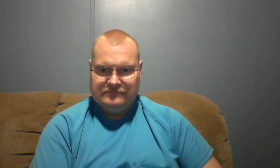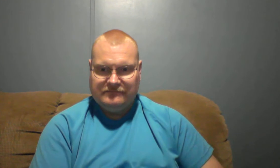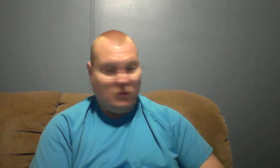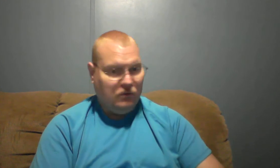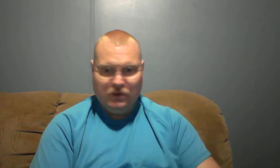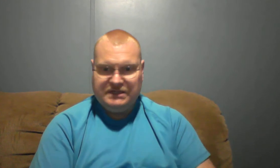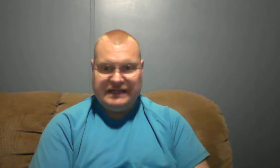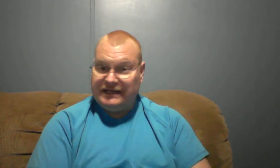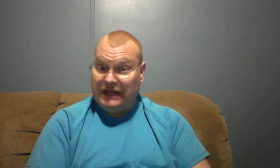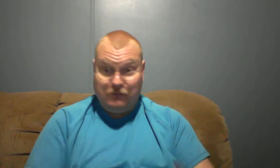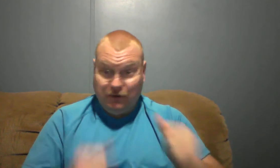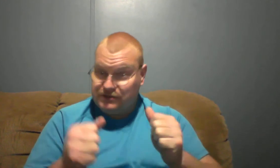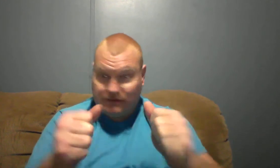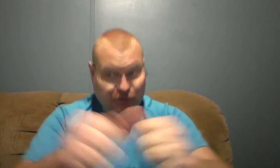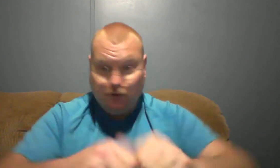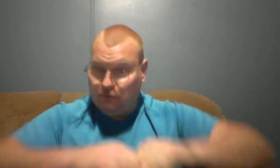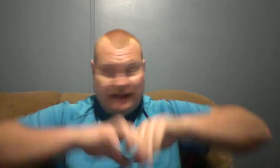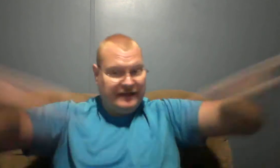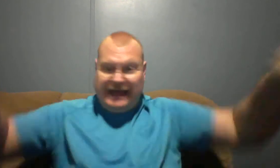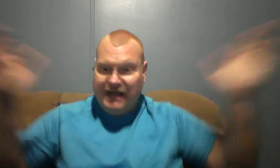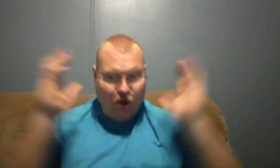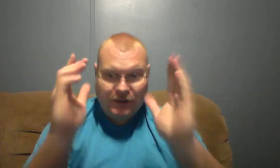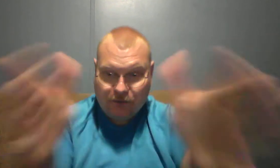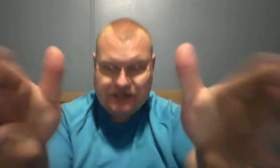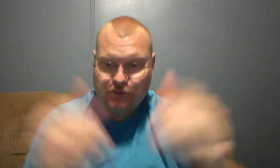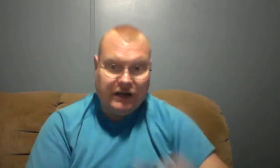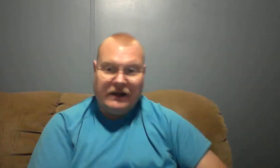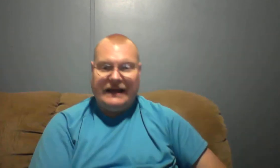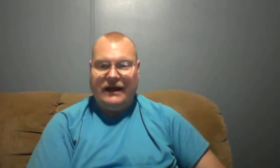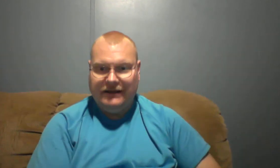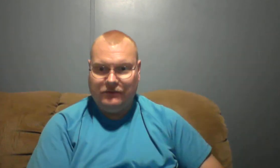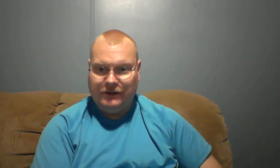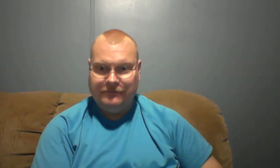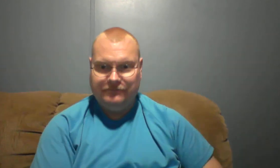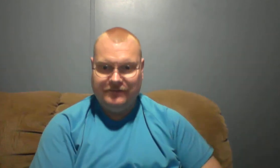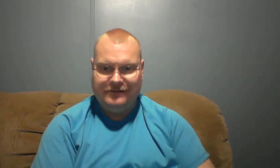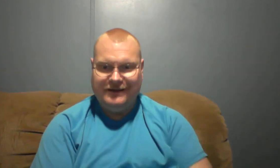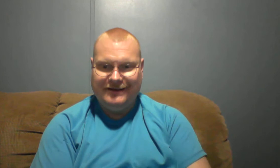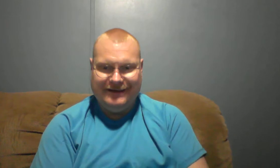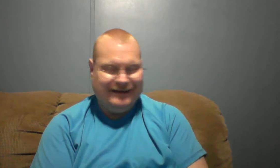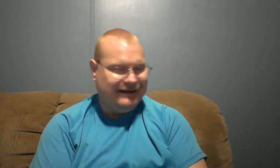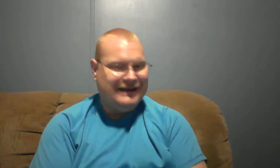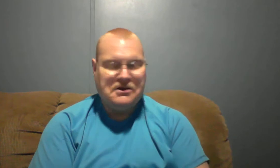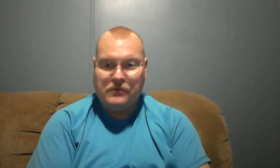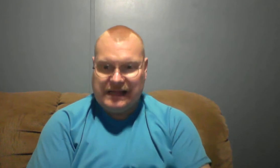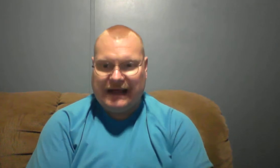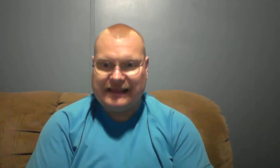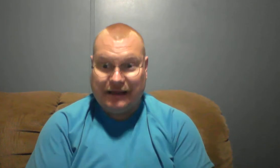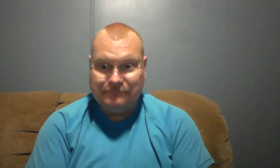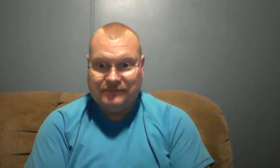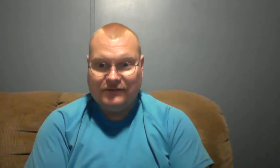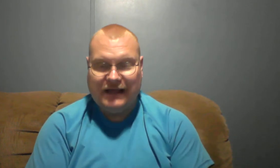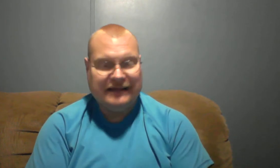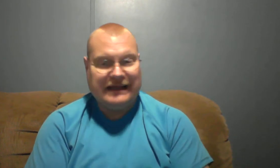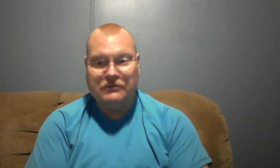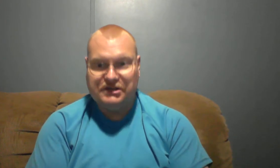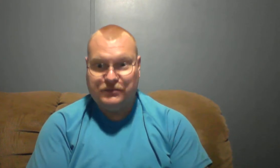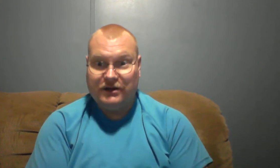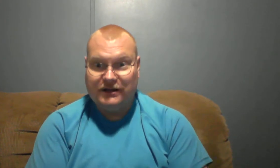Boy, we're just getting, we're just, man, the gate opened, and we just went right out, didn't we? We like that. We like that. When the Spirit of God